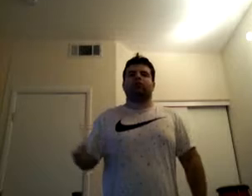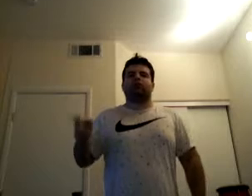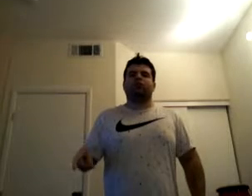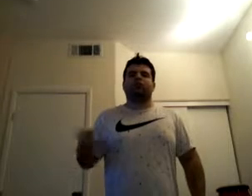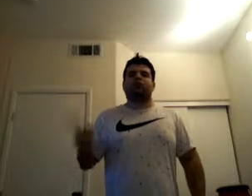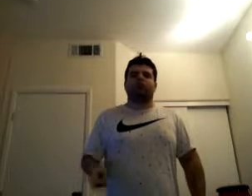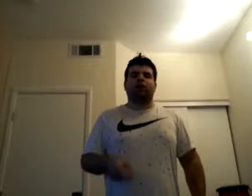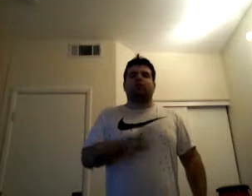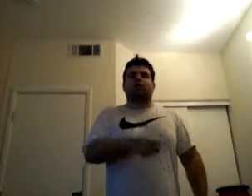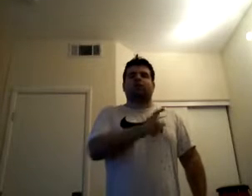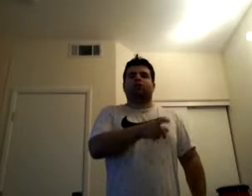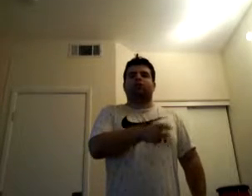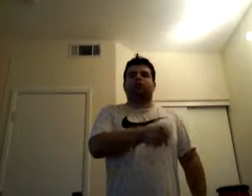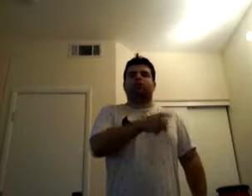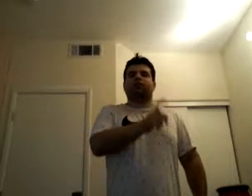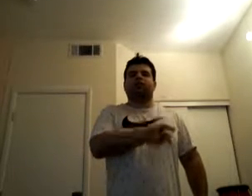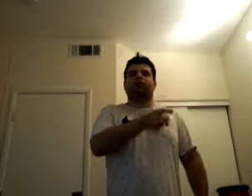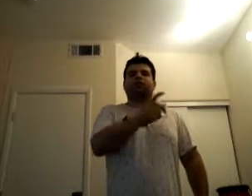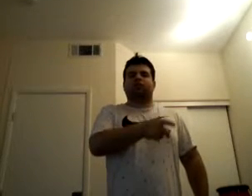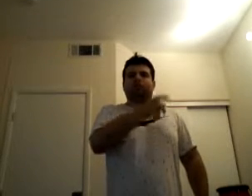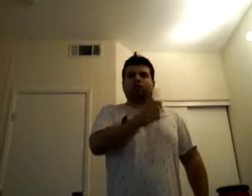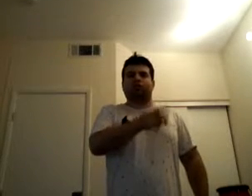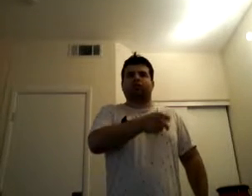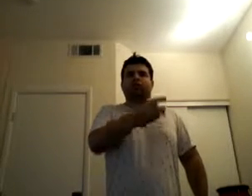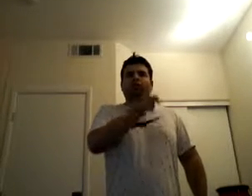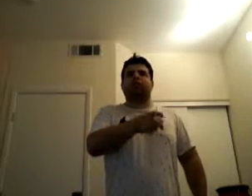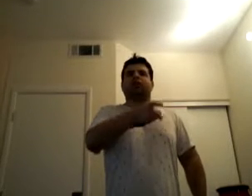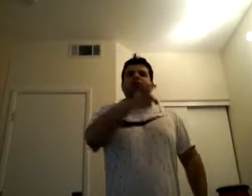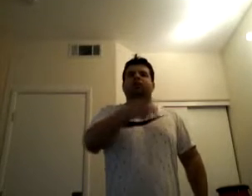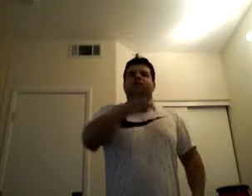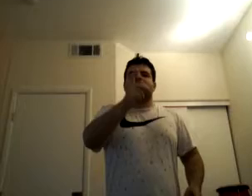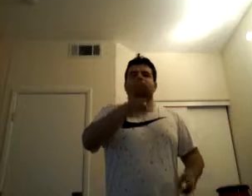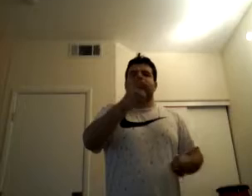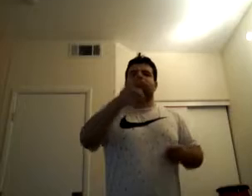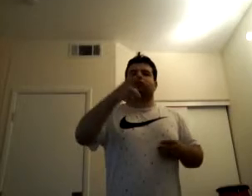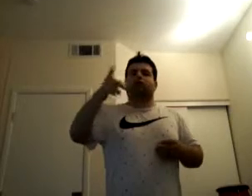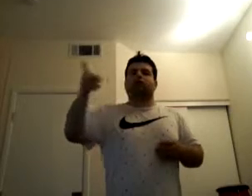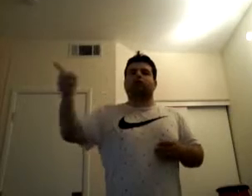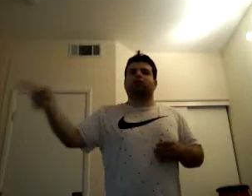stop us, yeah In our hearts, holding our minds, these battles, yeah